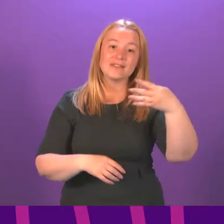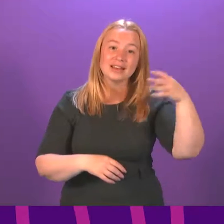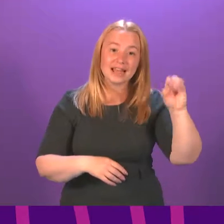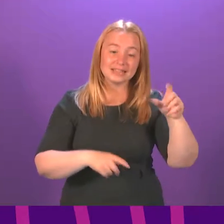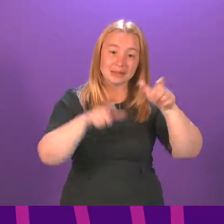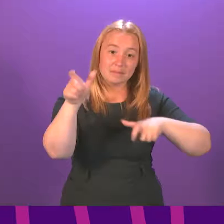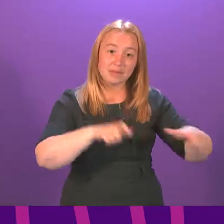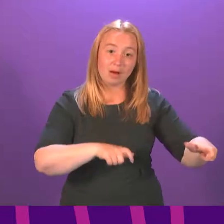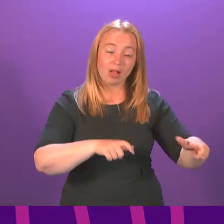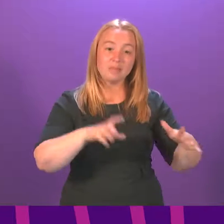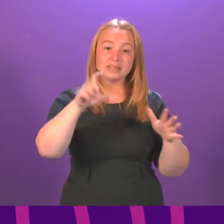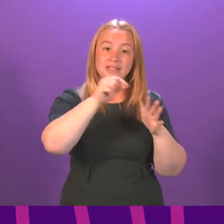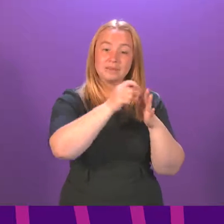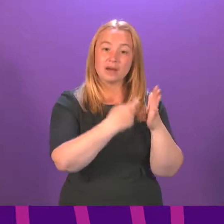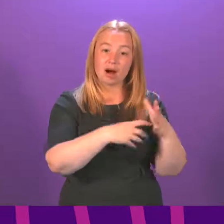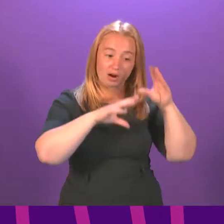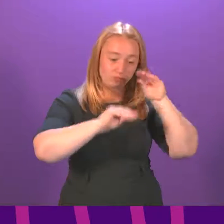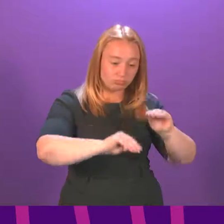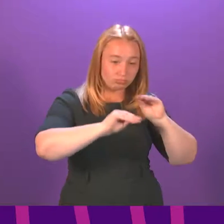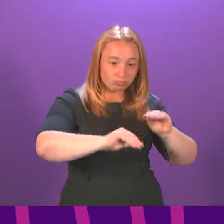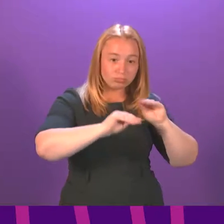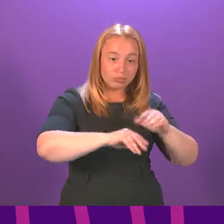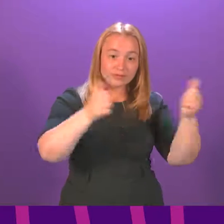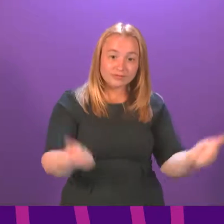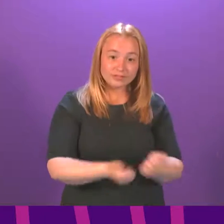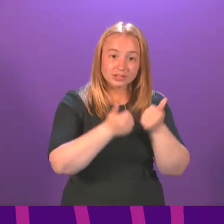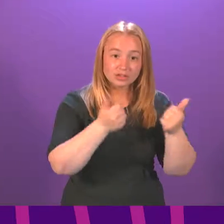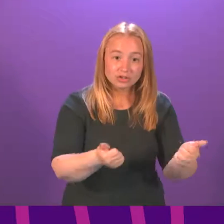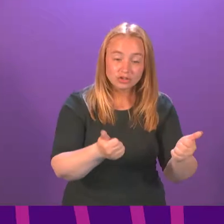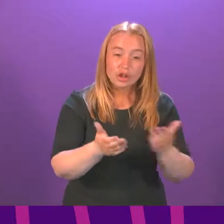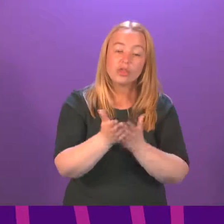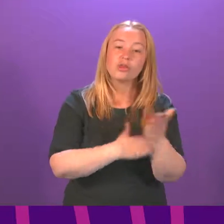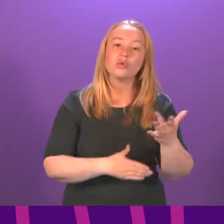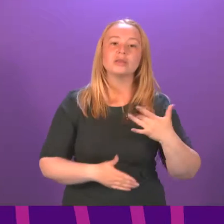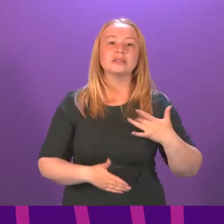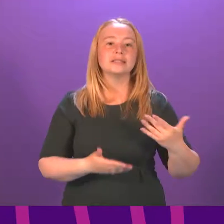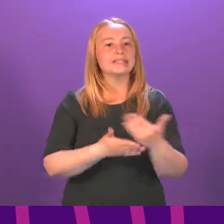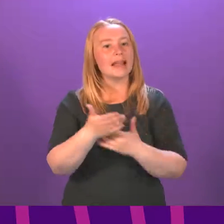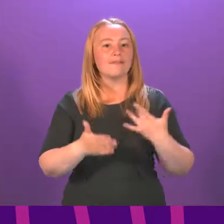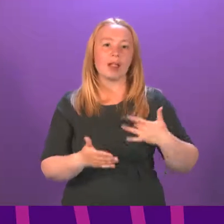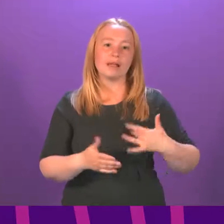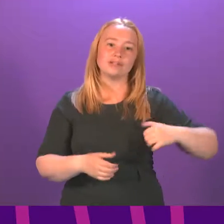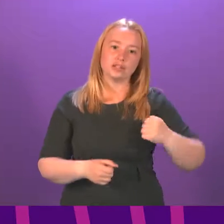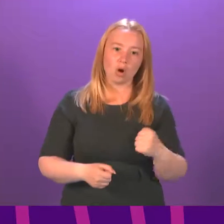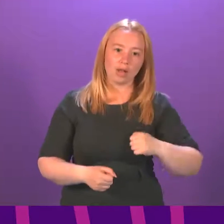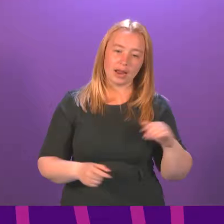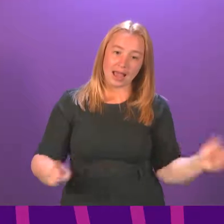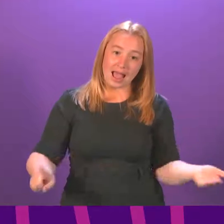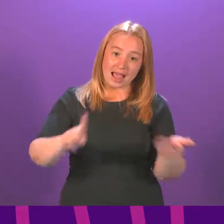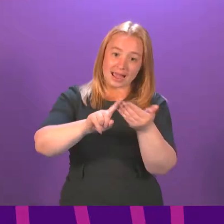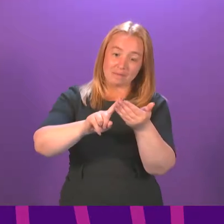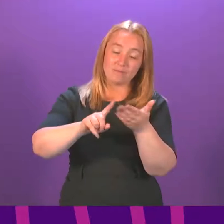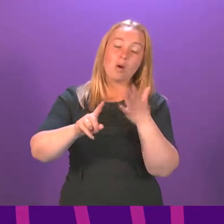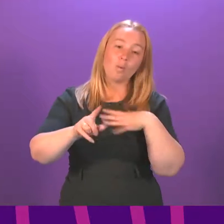have been equipped with CPR skills to date by the Save a Life for Scotland partners. And our collective aim is to increase that